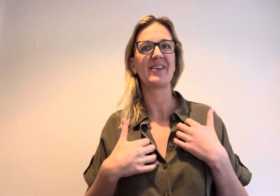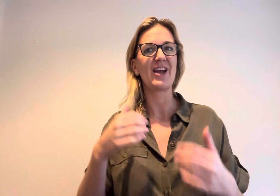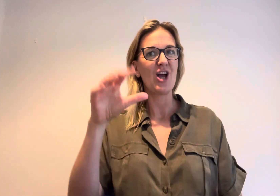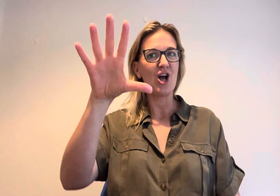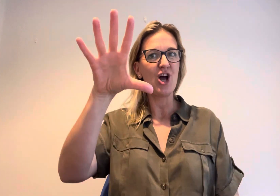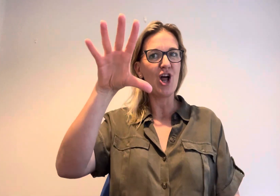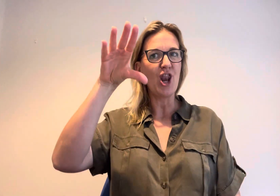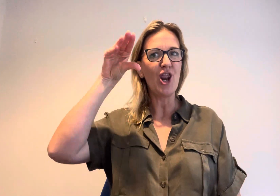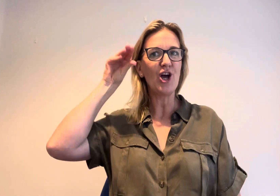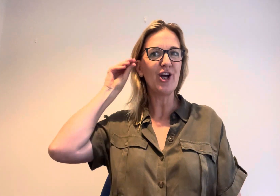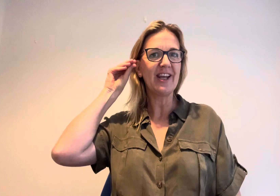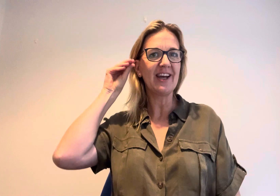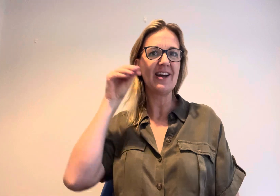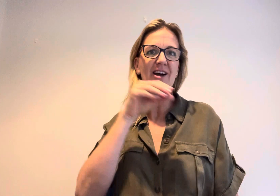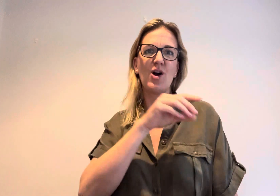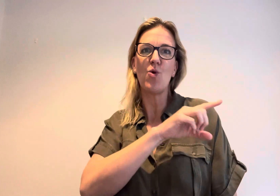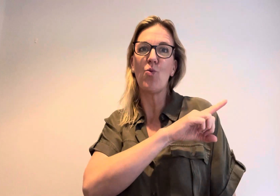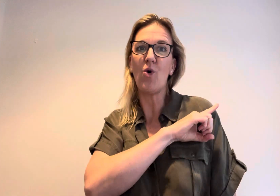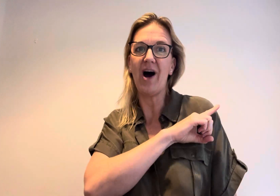Learning why?